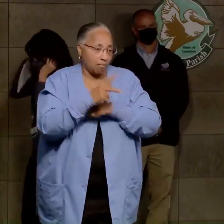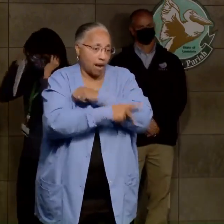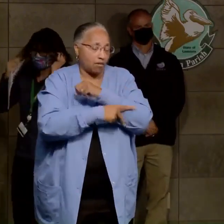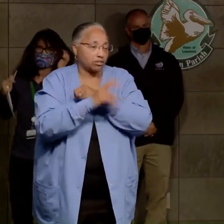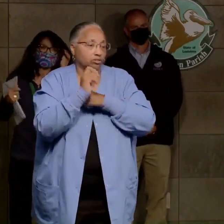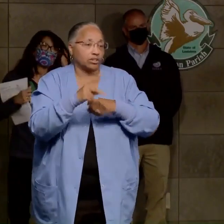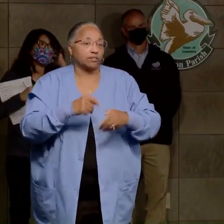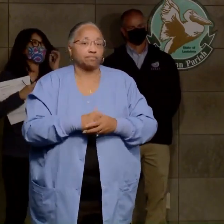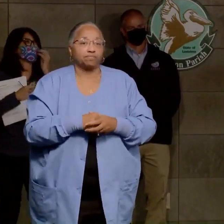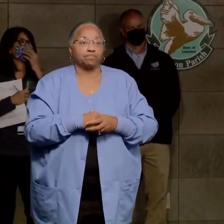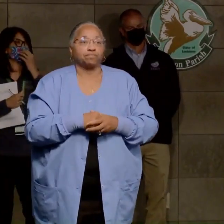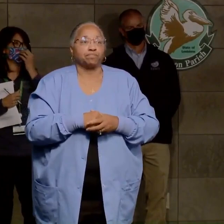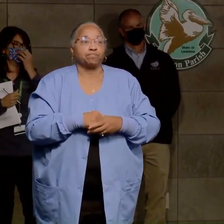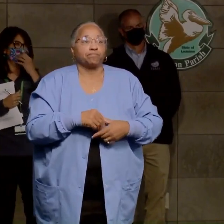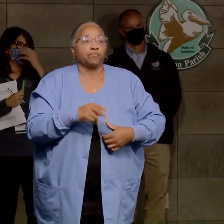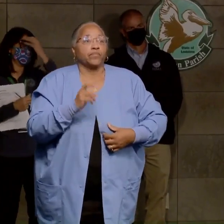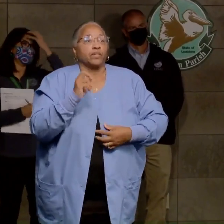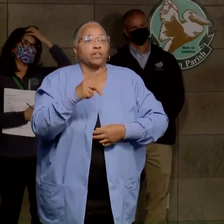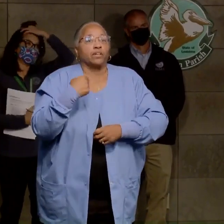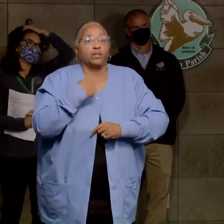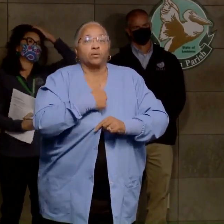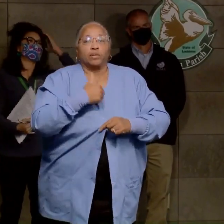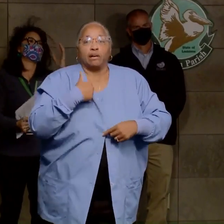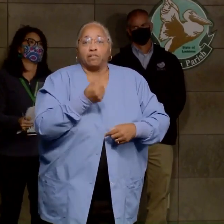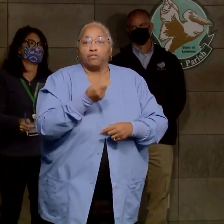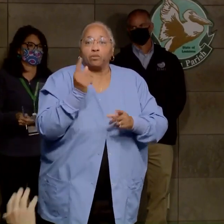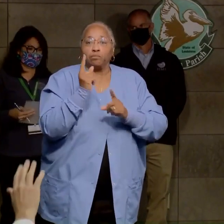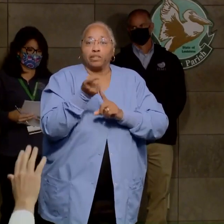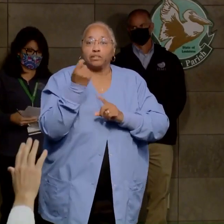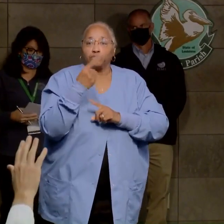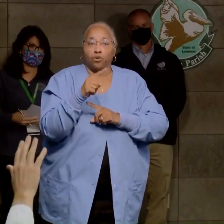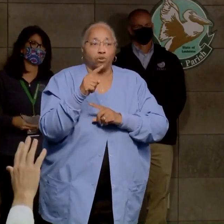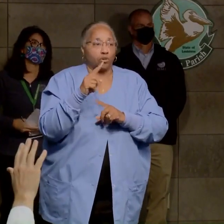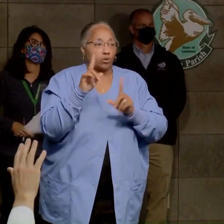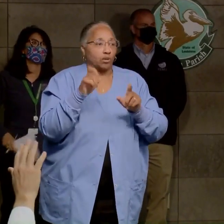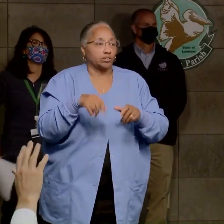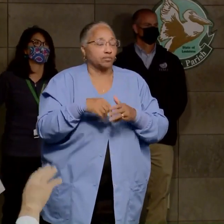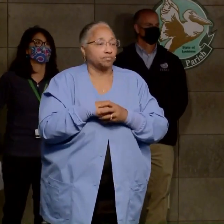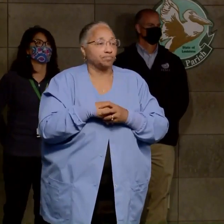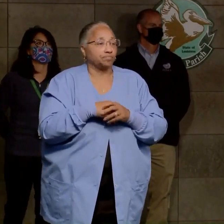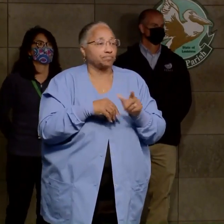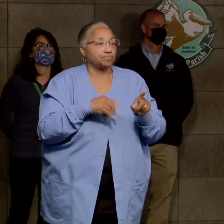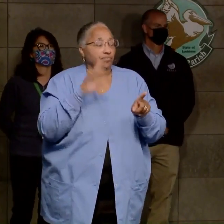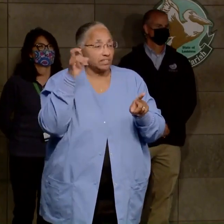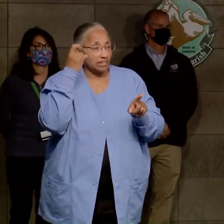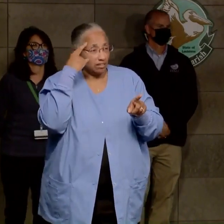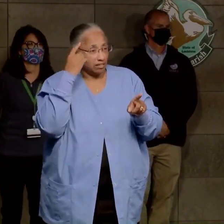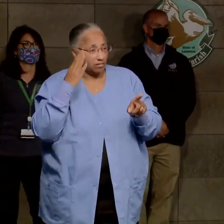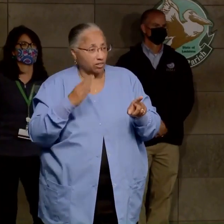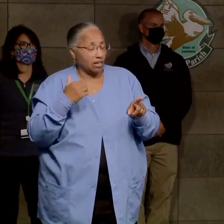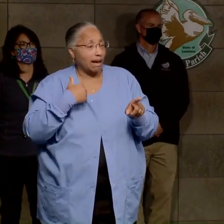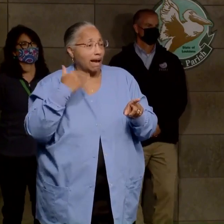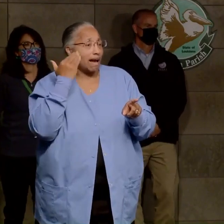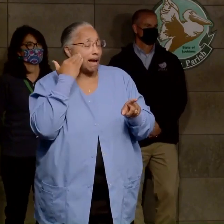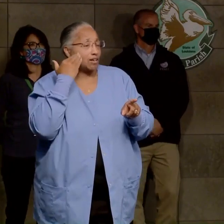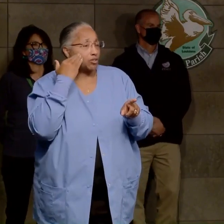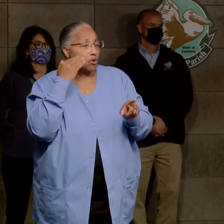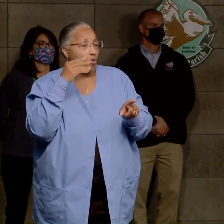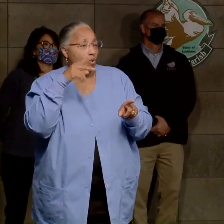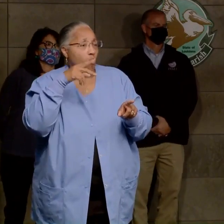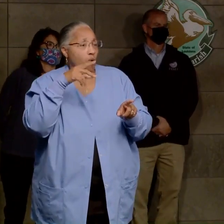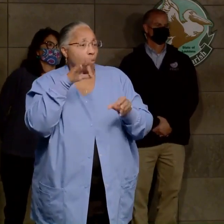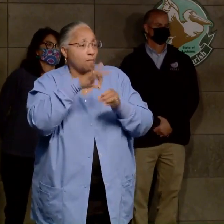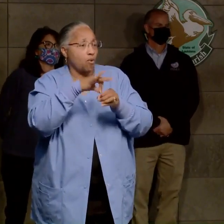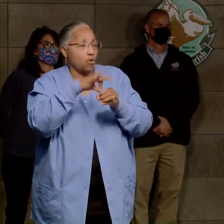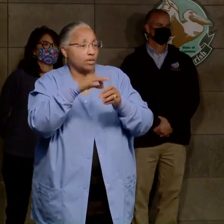Okay, so we have a few minutes for some questions, if you have them. Yeah, Governor, I know that the polling locations were being examined to